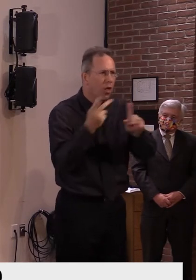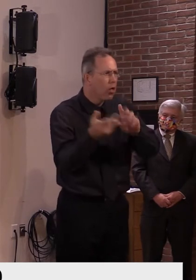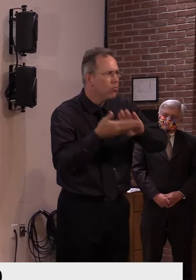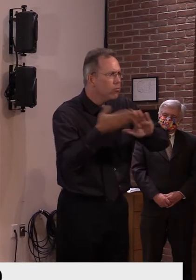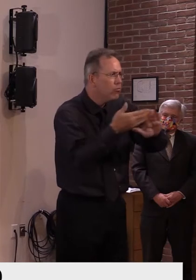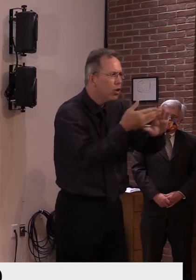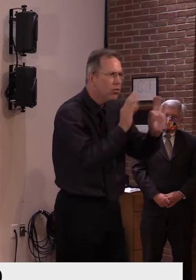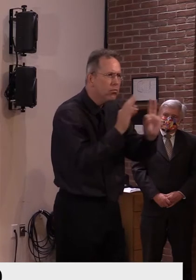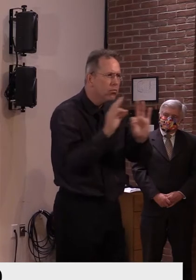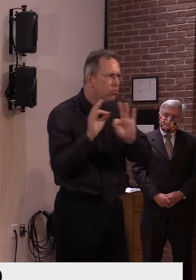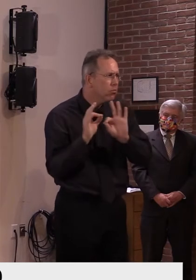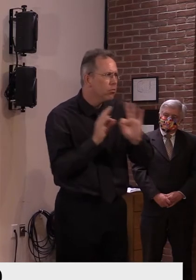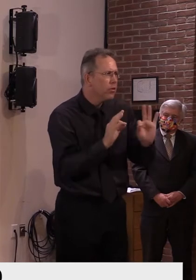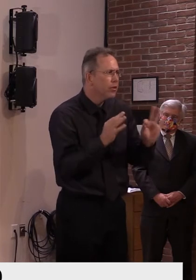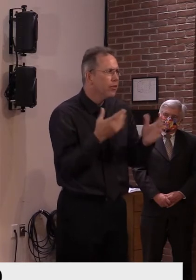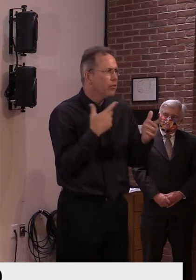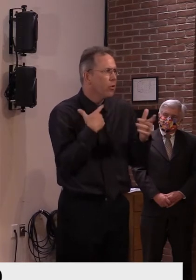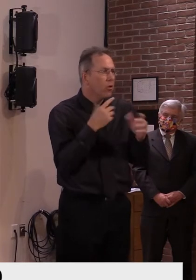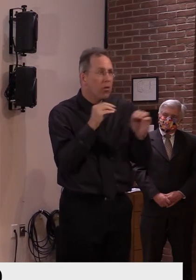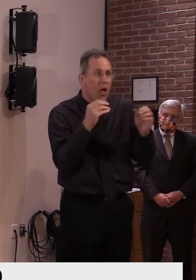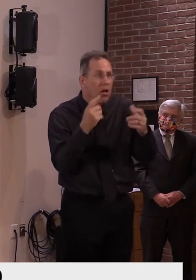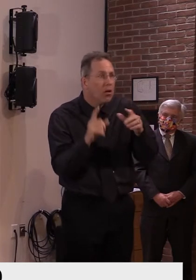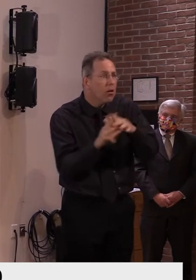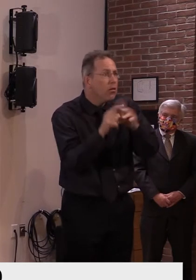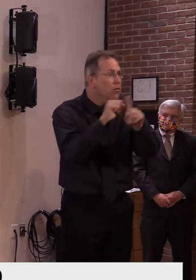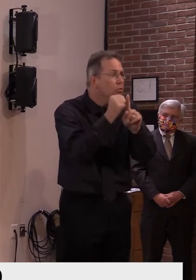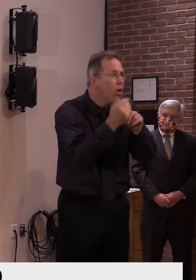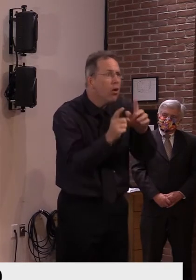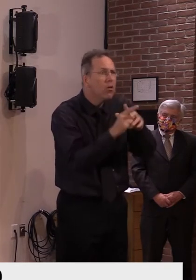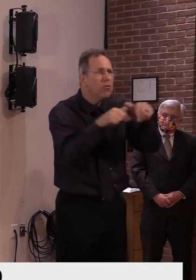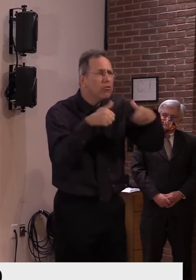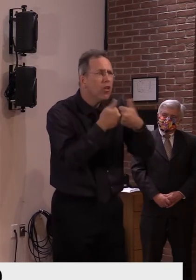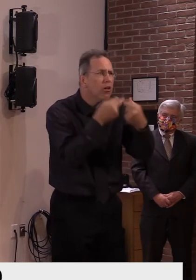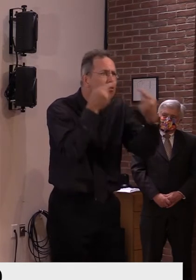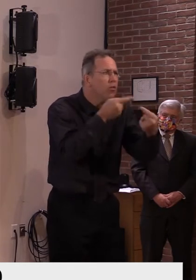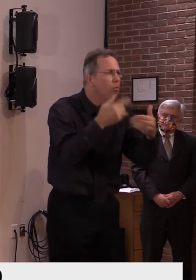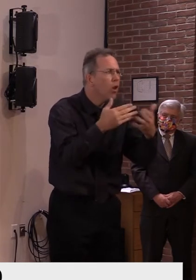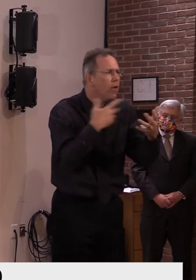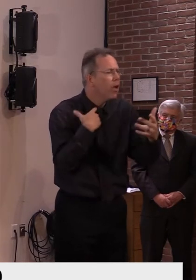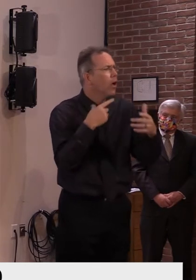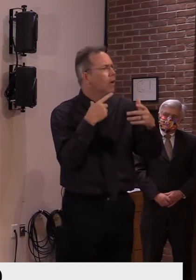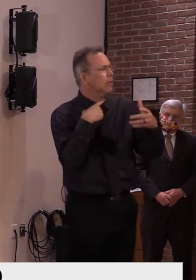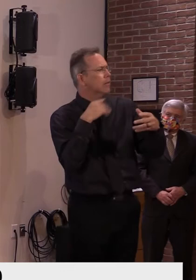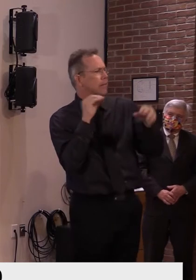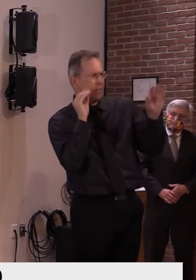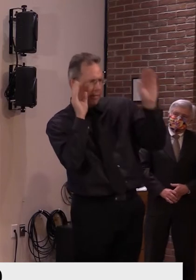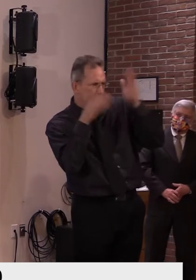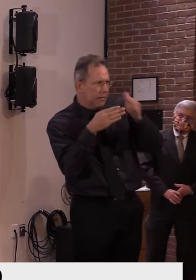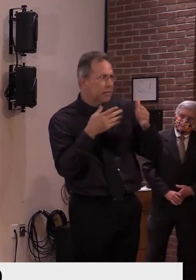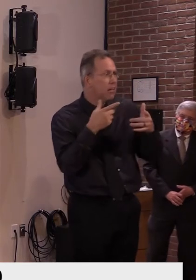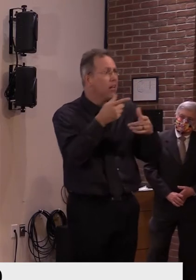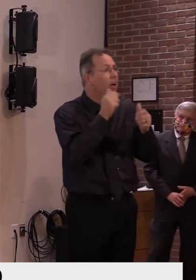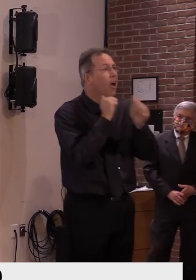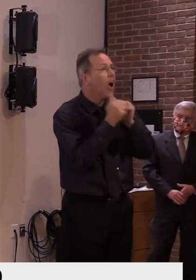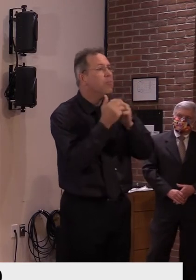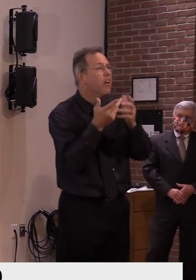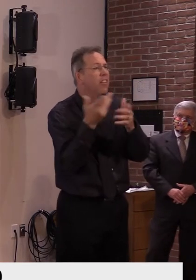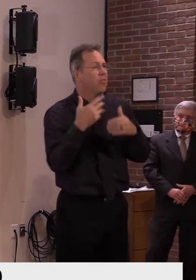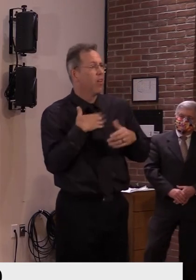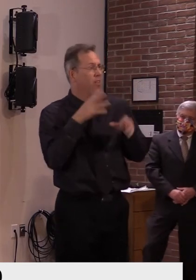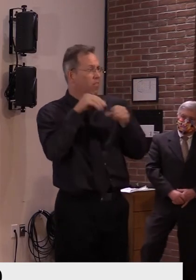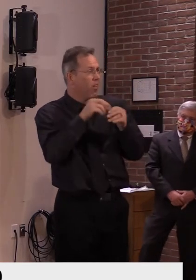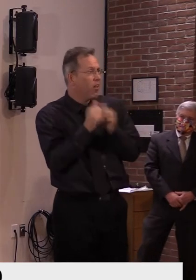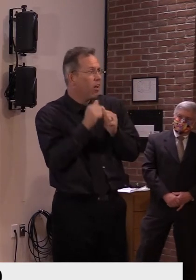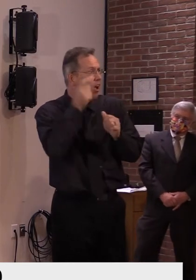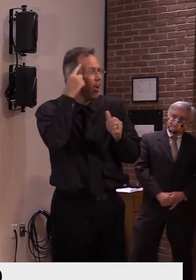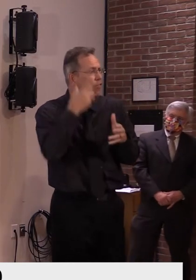associated with that. Uh, the campaign really comes way down at the bottom of the list. Uh, we've done a pretty good job, I think, thus far.